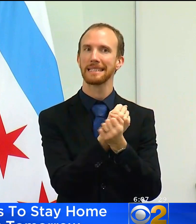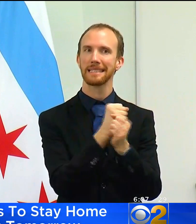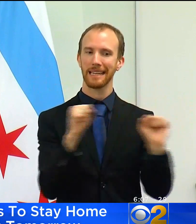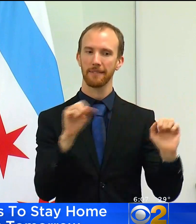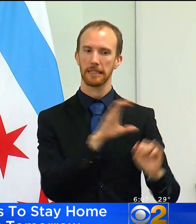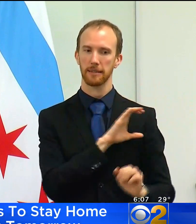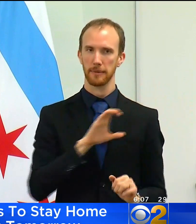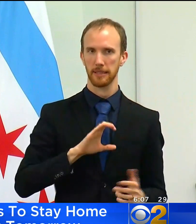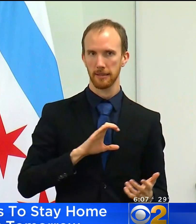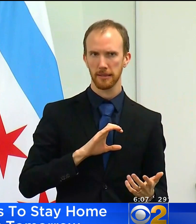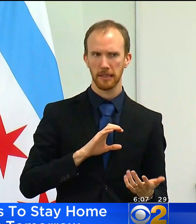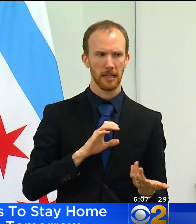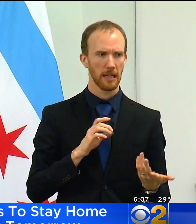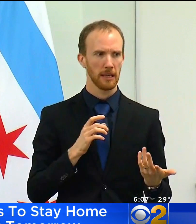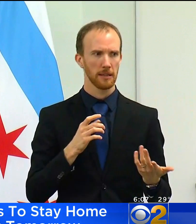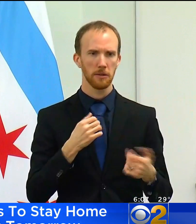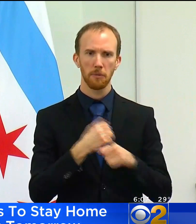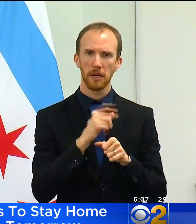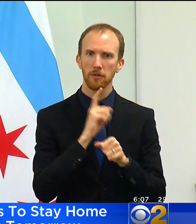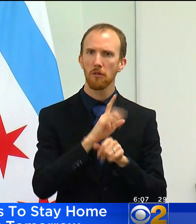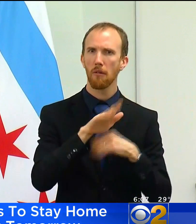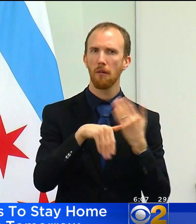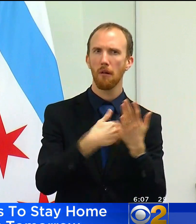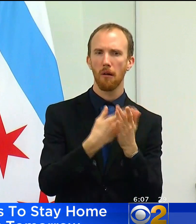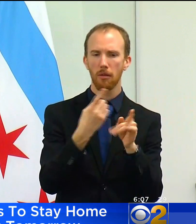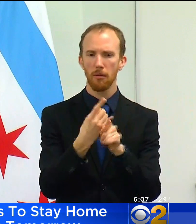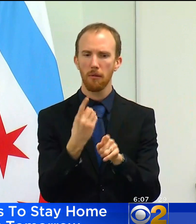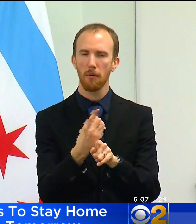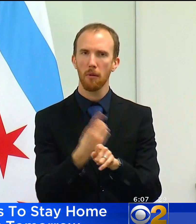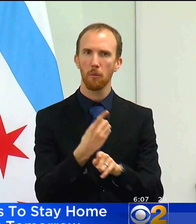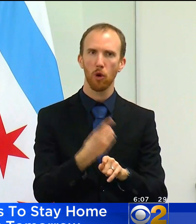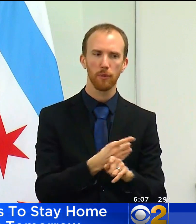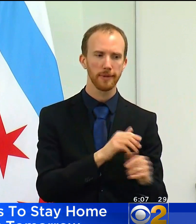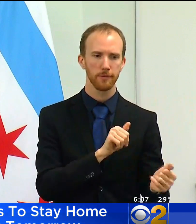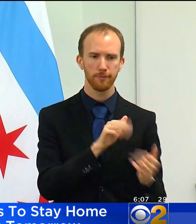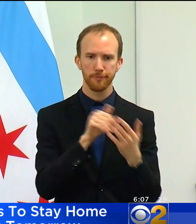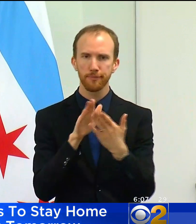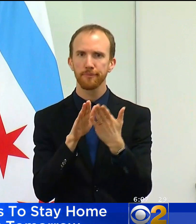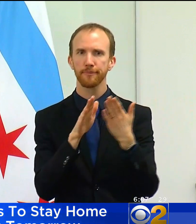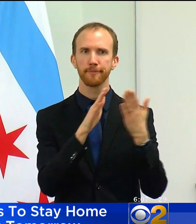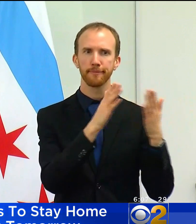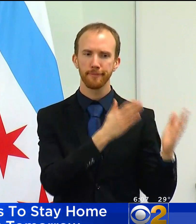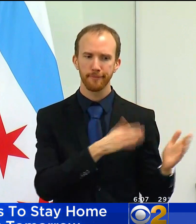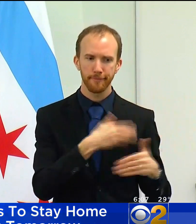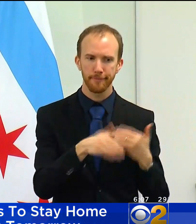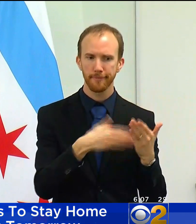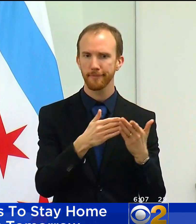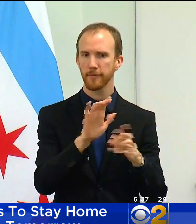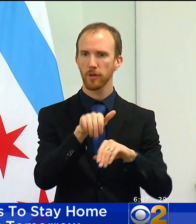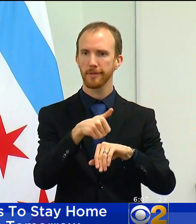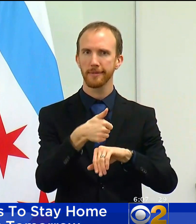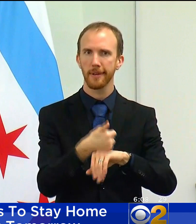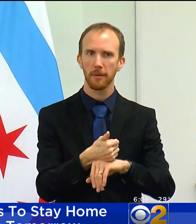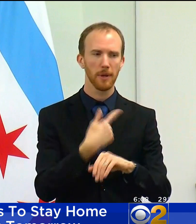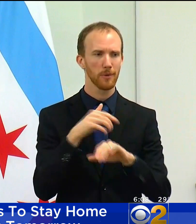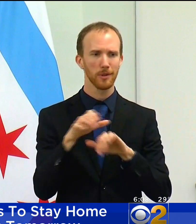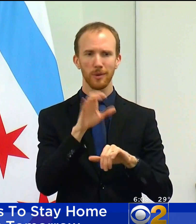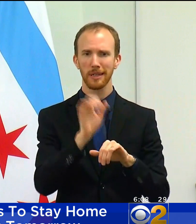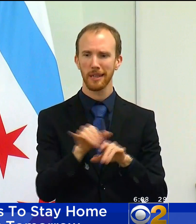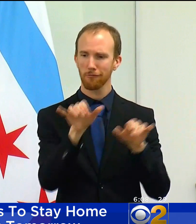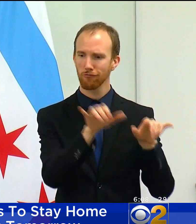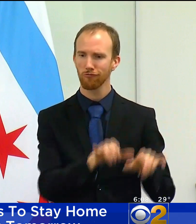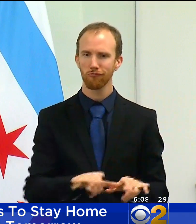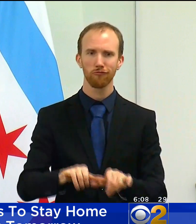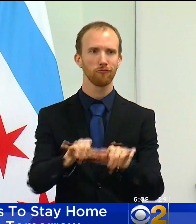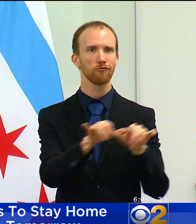can ensure that the proper mitigation strategies and measures are being implemented consistently and with fidelity across our schools.